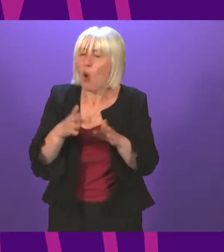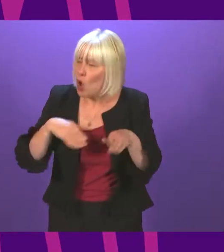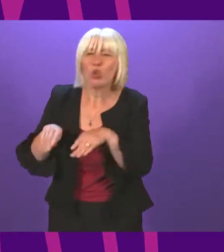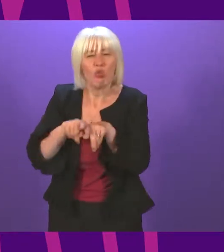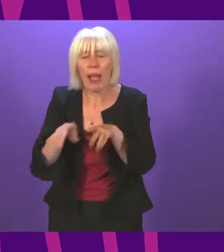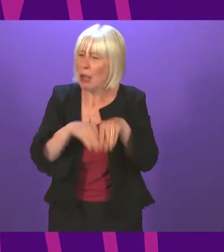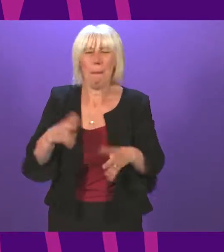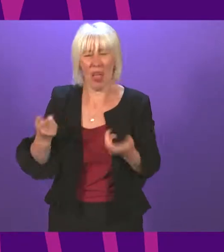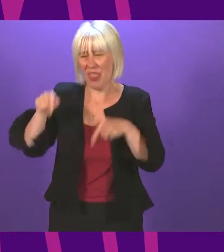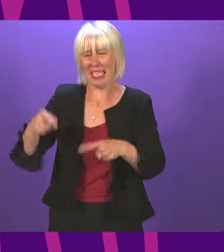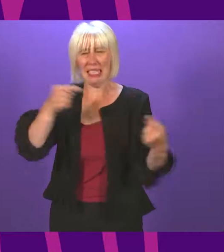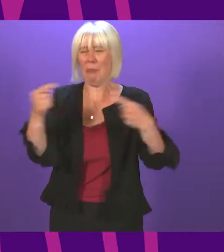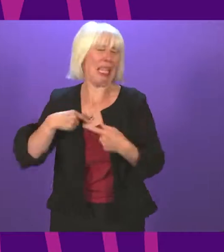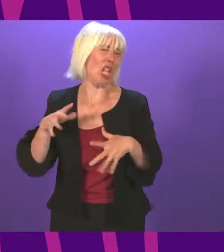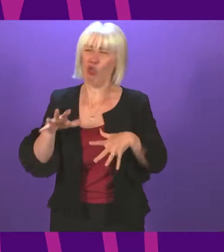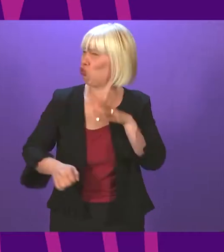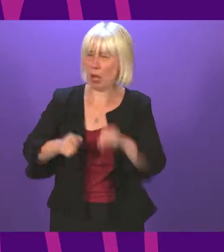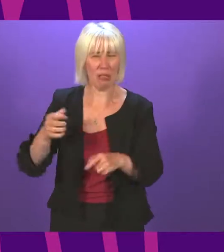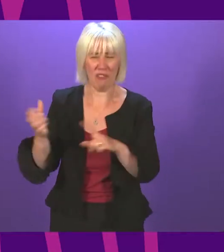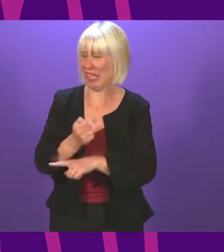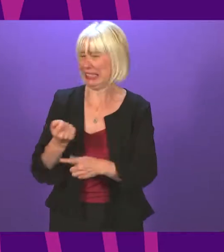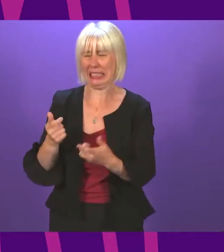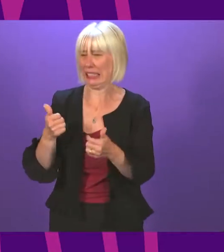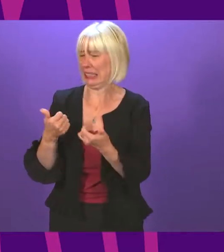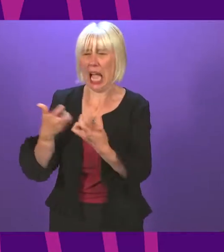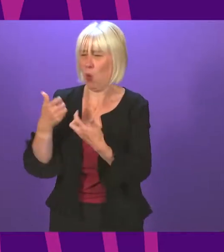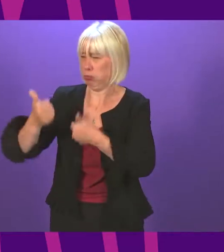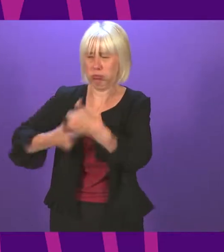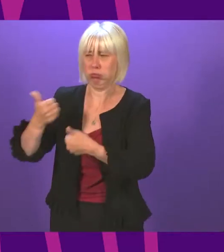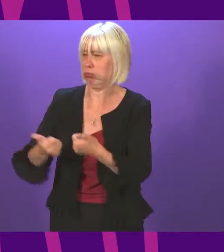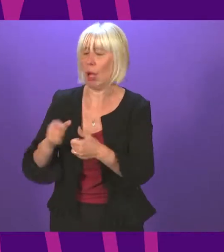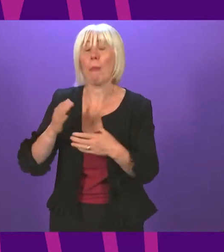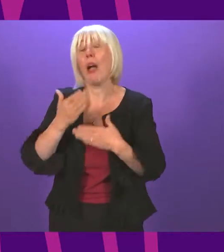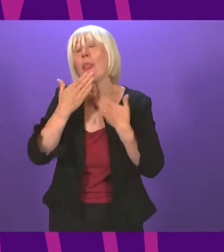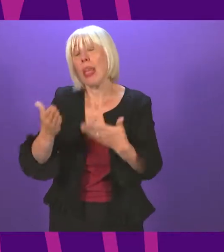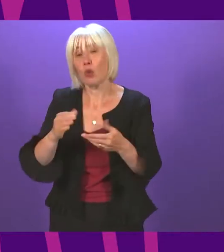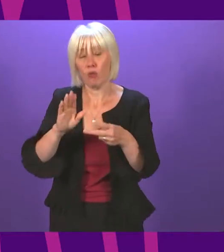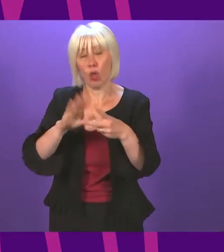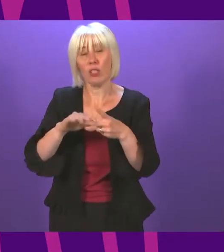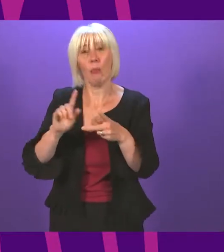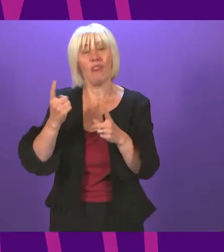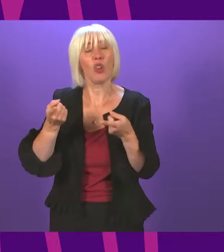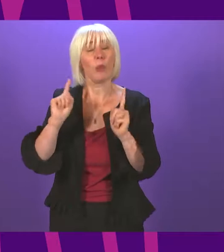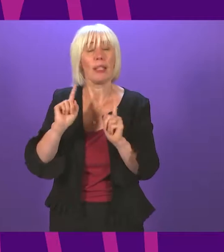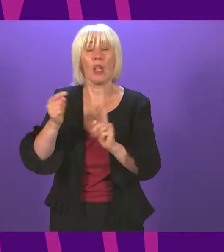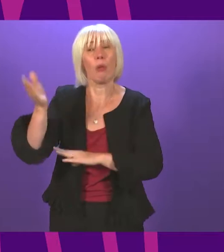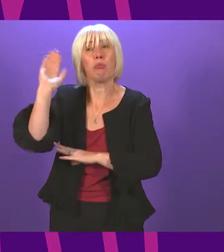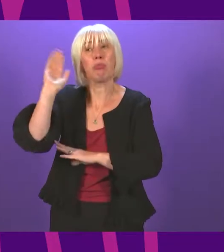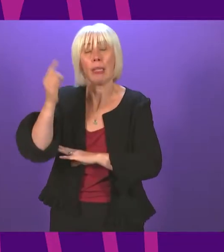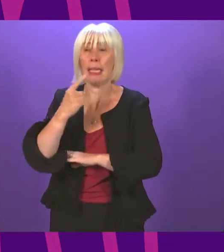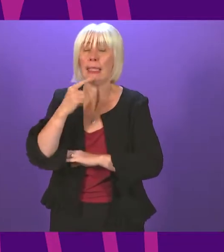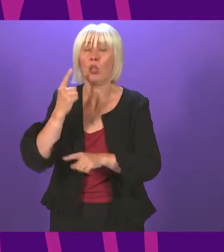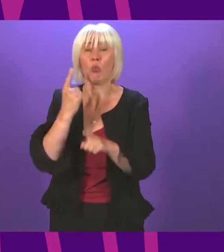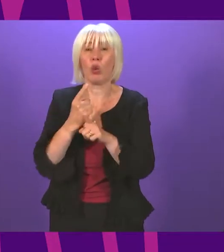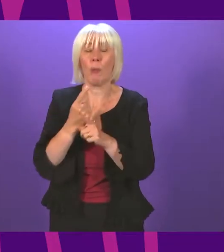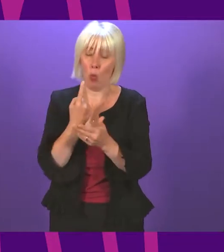really struggle. However, I am grateful to the Deputy First Minister for his assurances in his opening remarks on loneliness